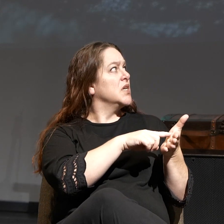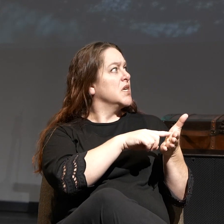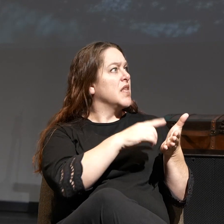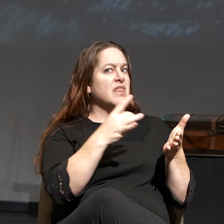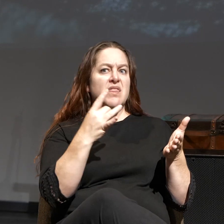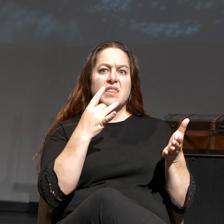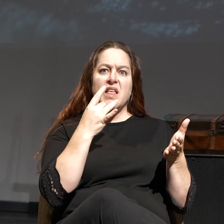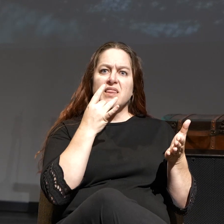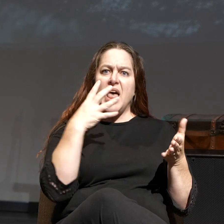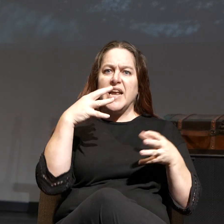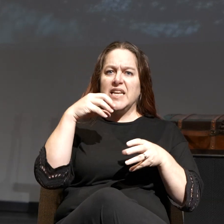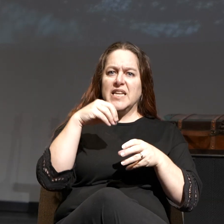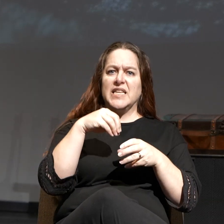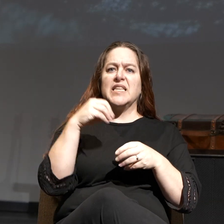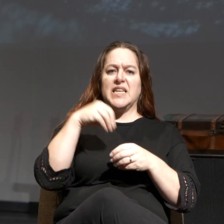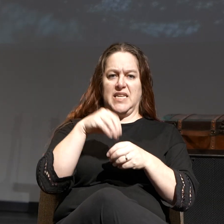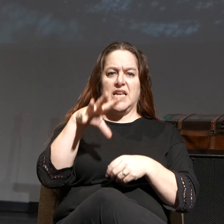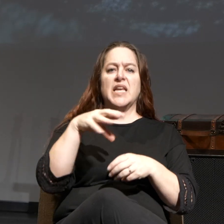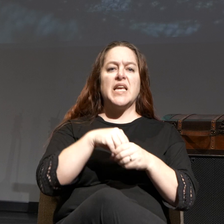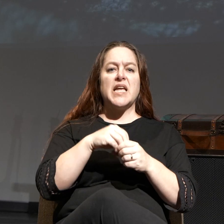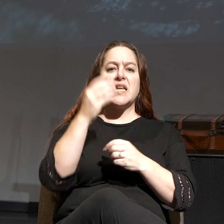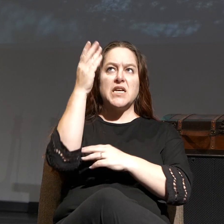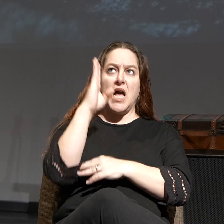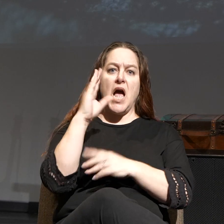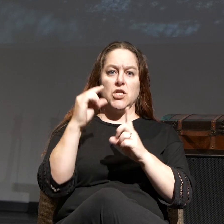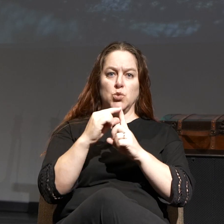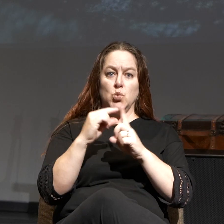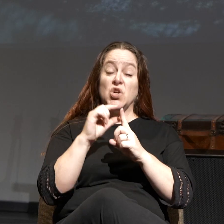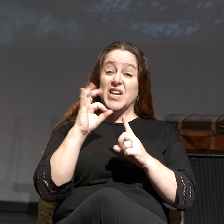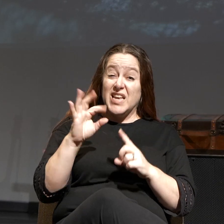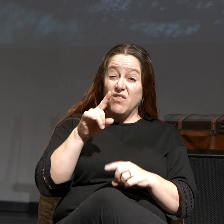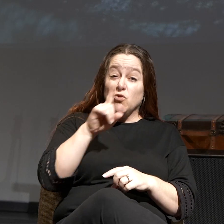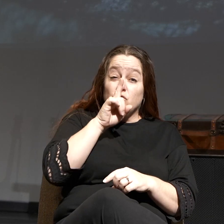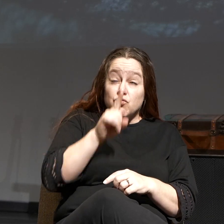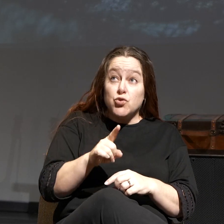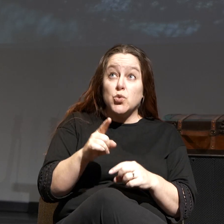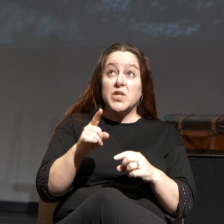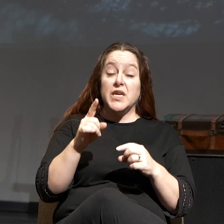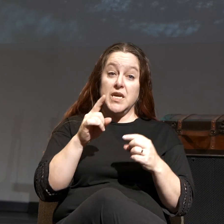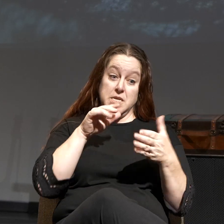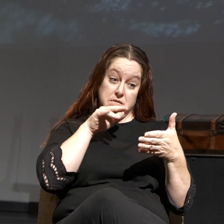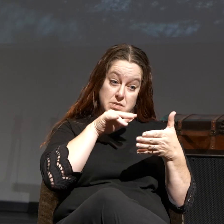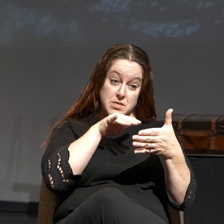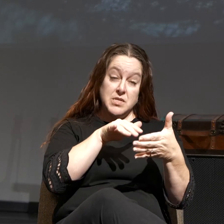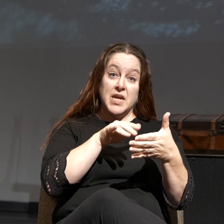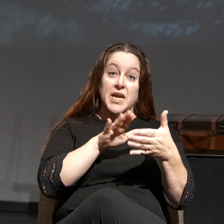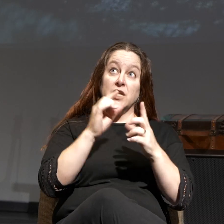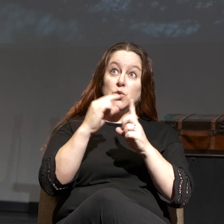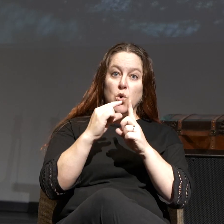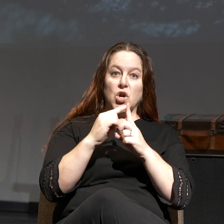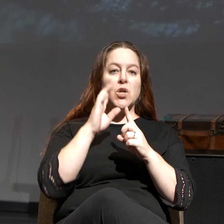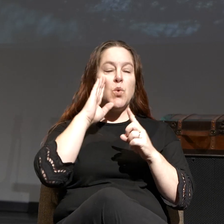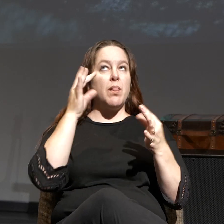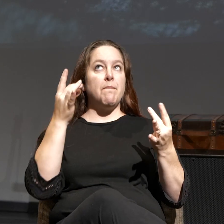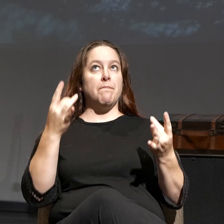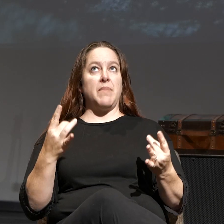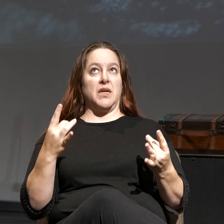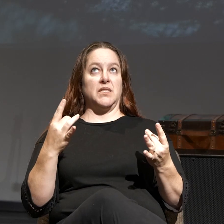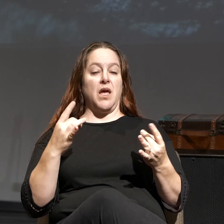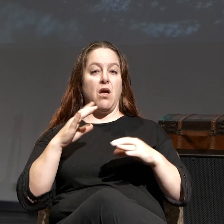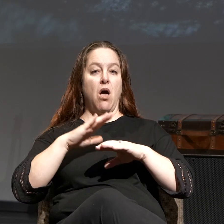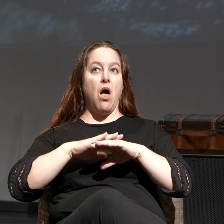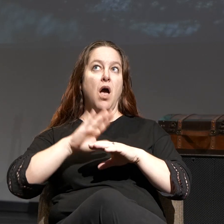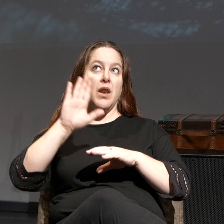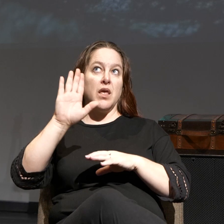will lead to meditation. If you truly delight in His Word, you're going to meditate on His Word. We're going to learn what that means here